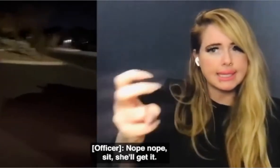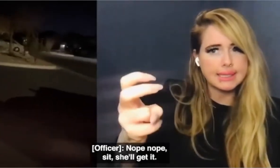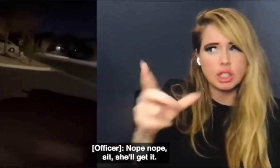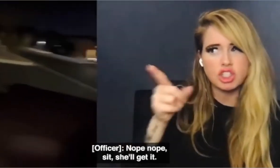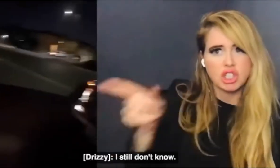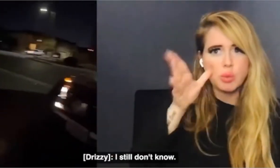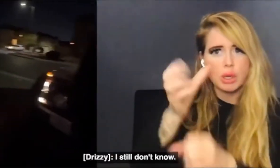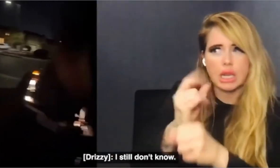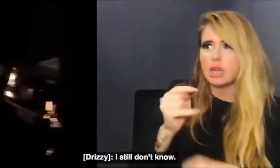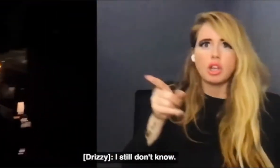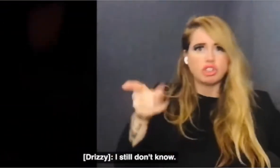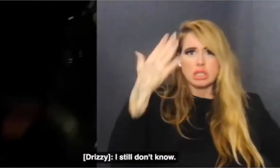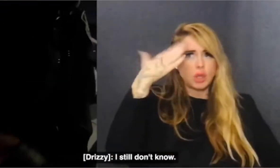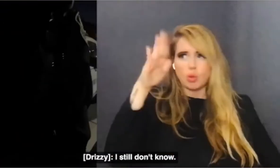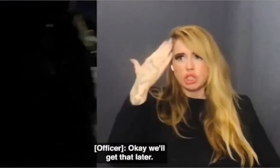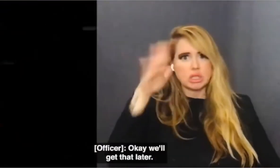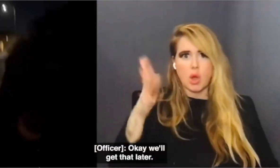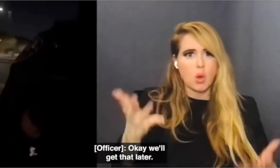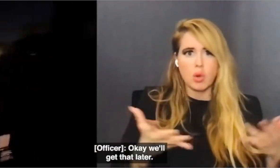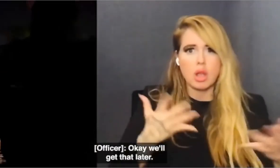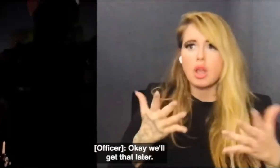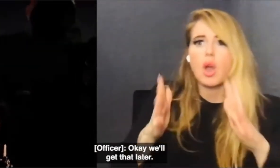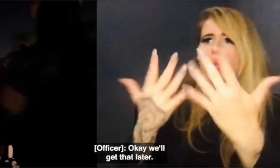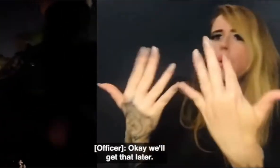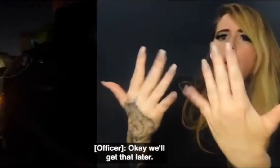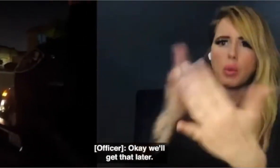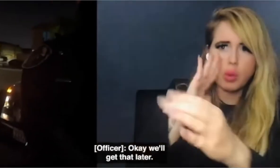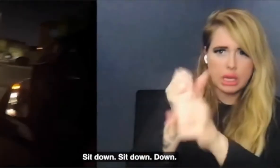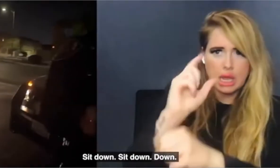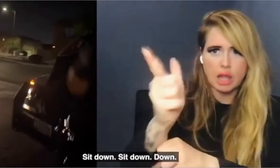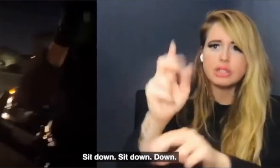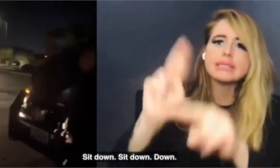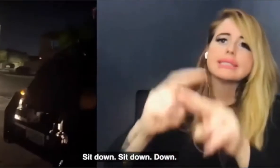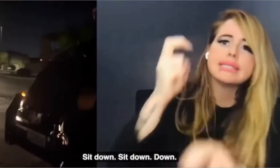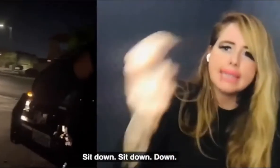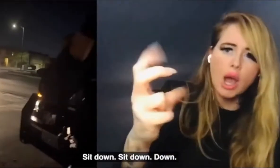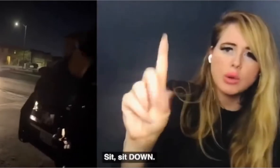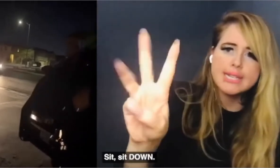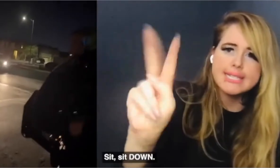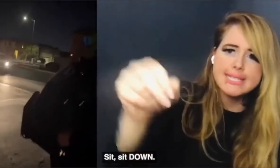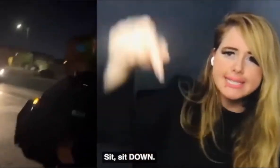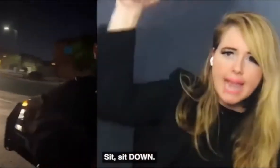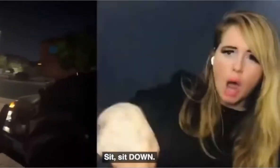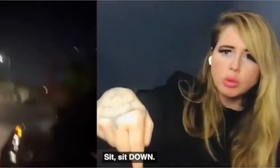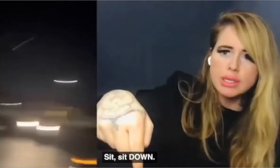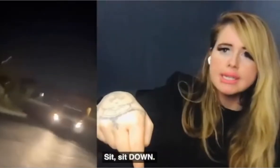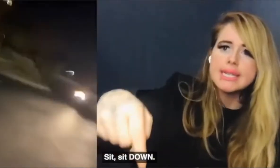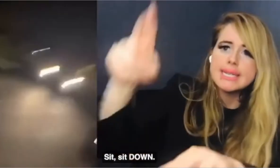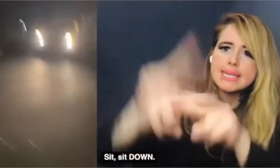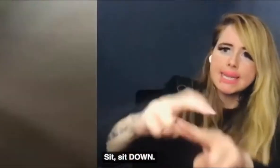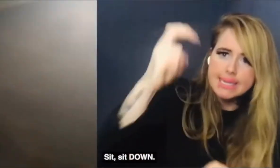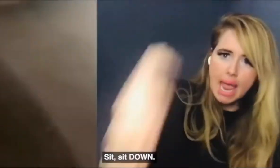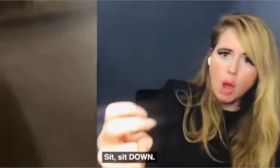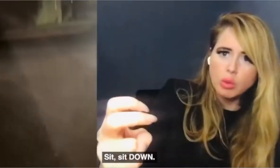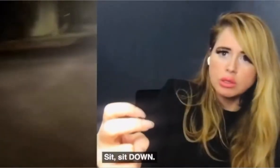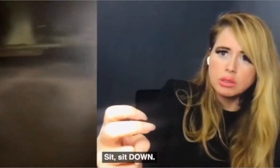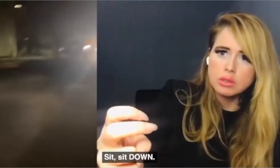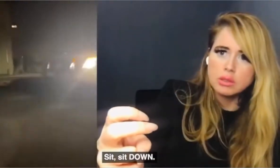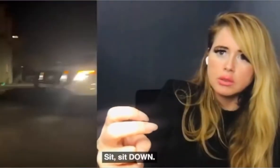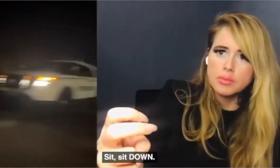she'll get it she don't know that's fine okay okay sit down sit sit down sit sit down